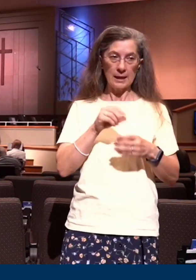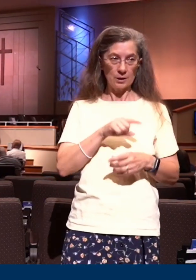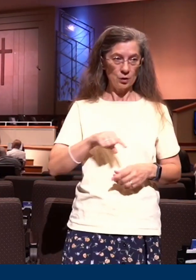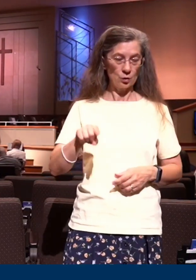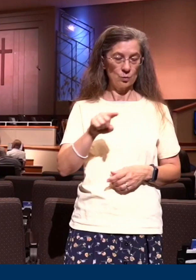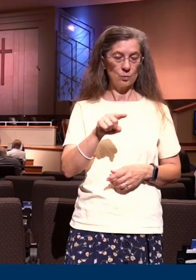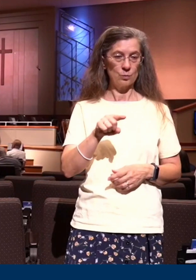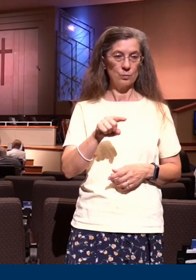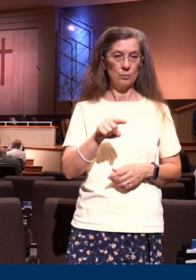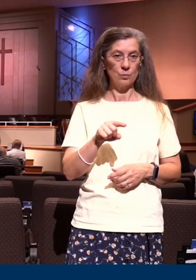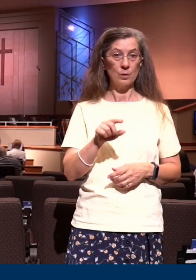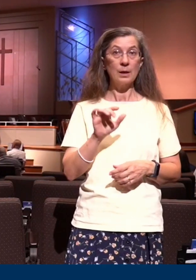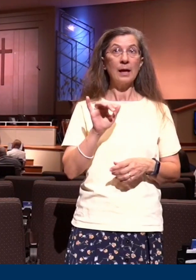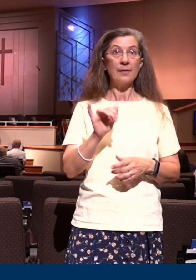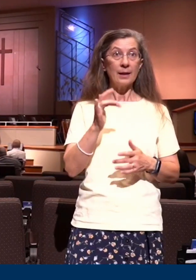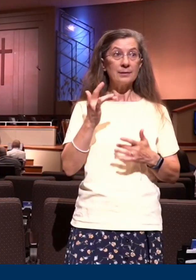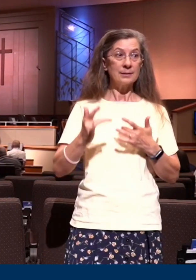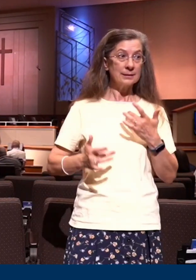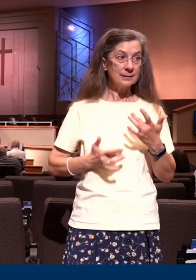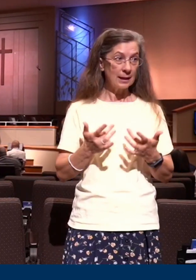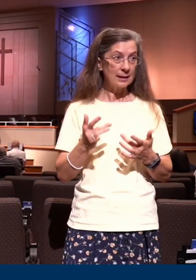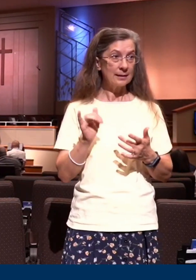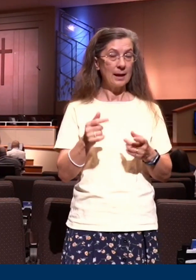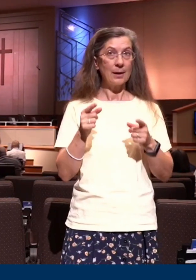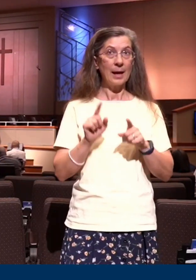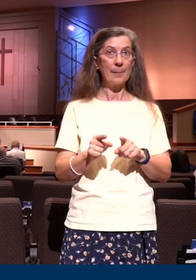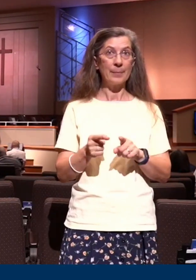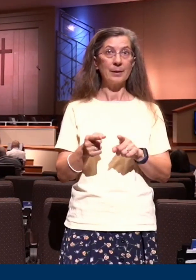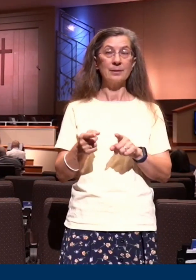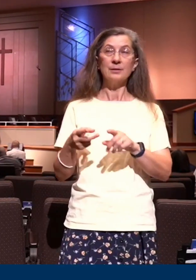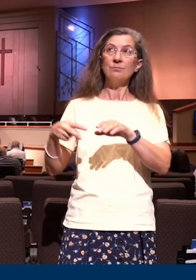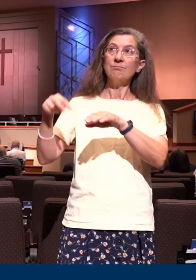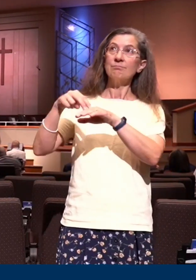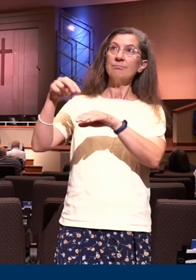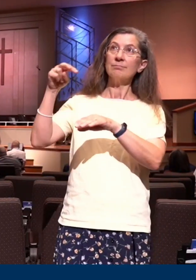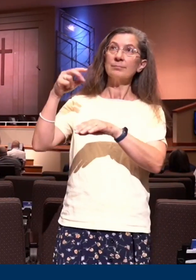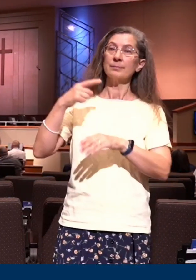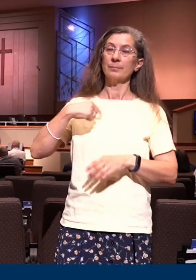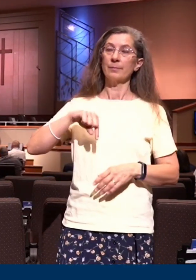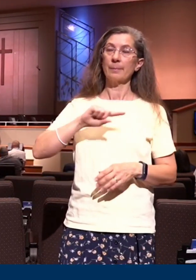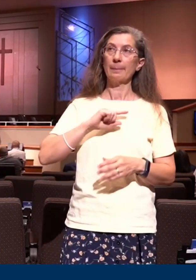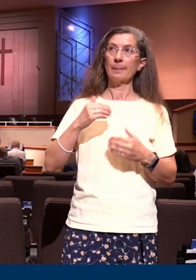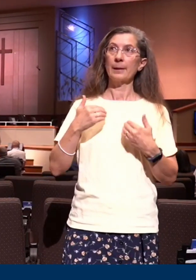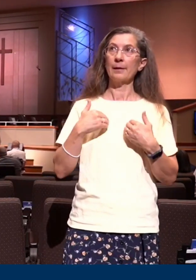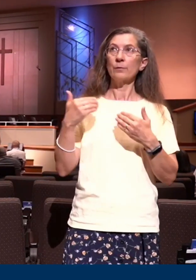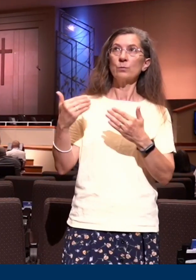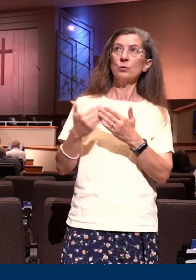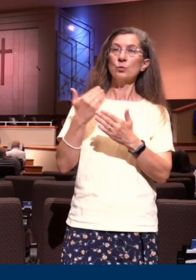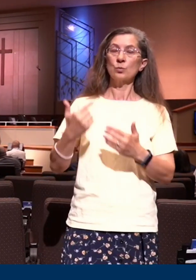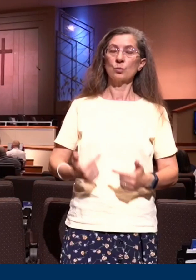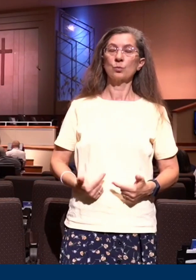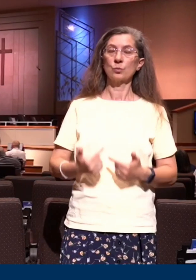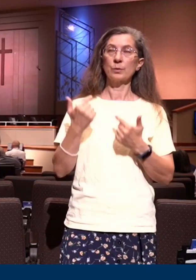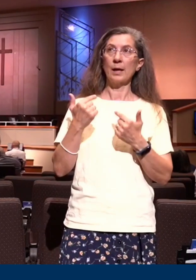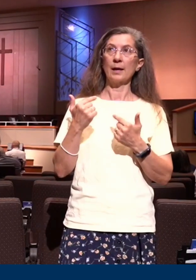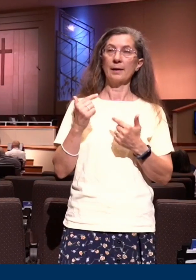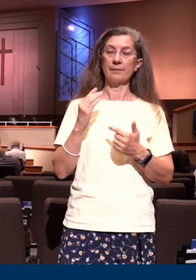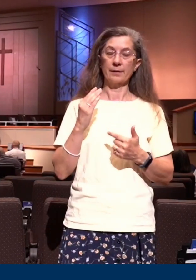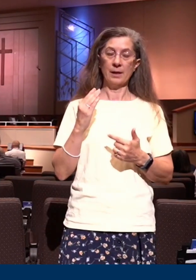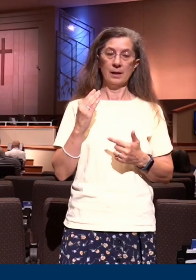have to look forward to with the resurrection. There will be a quickening, there will be a renewing of our mortal bodies because